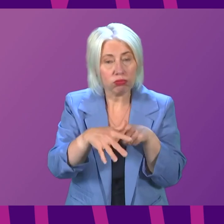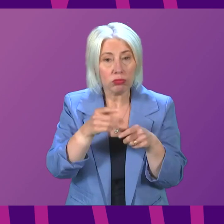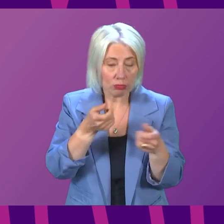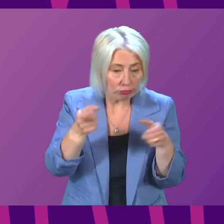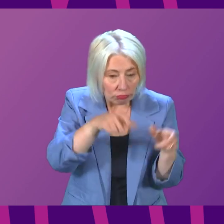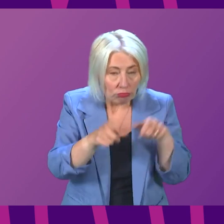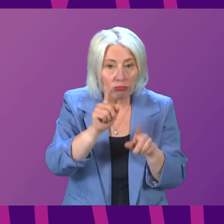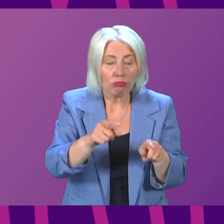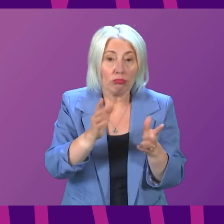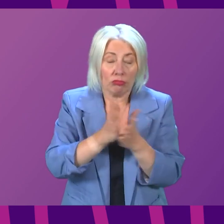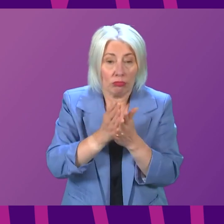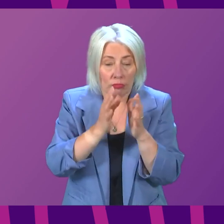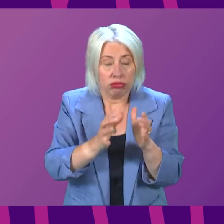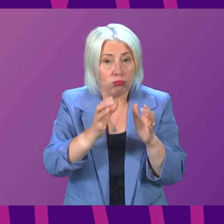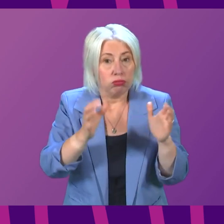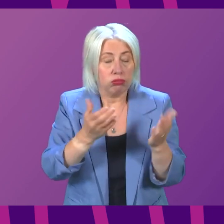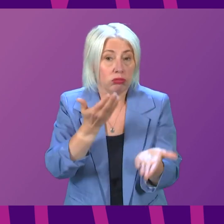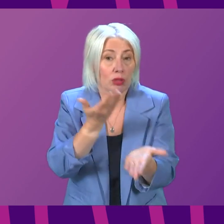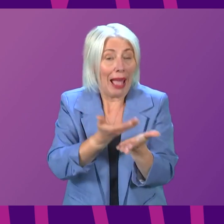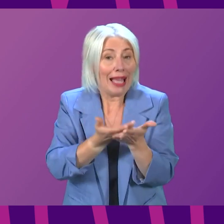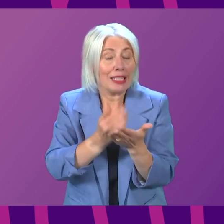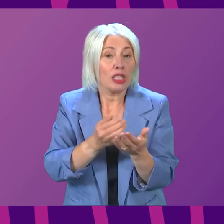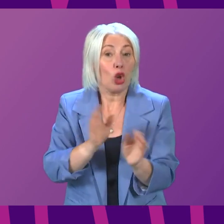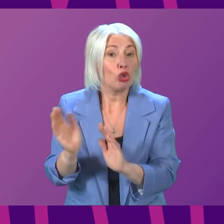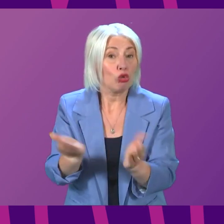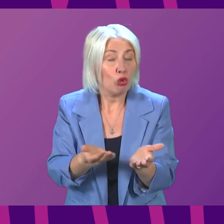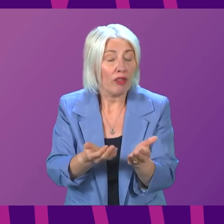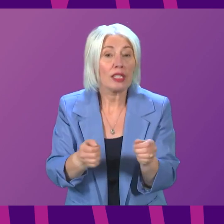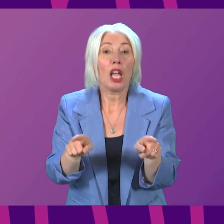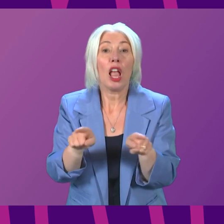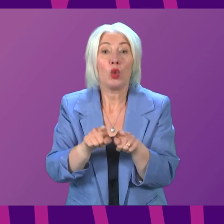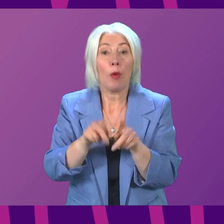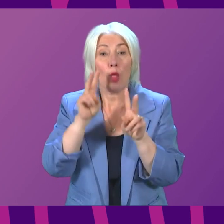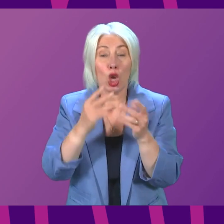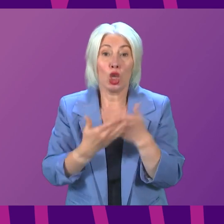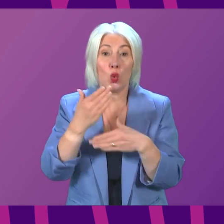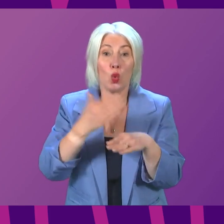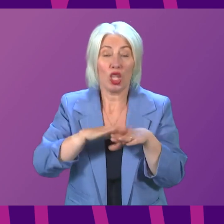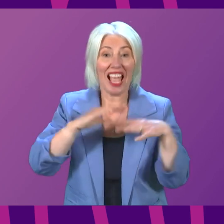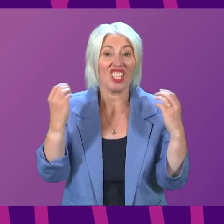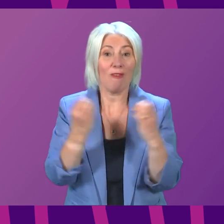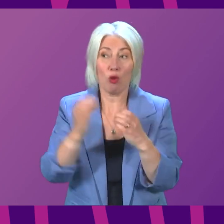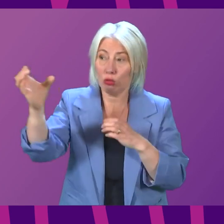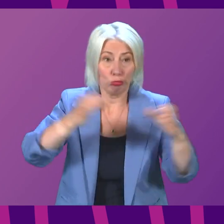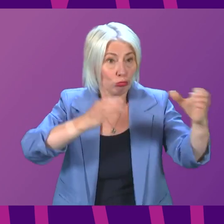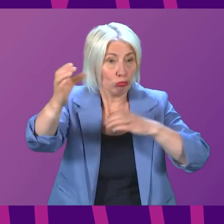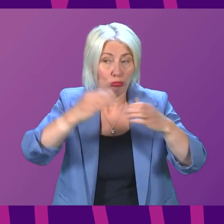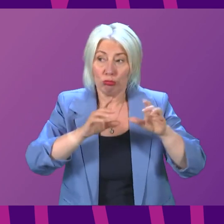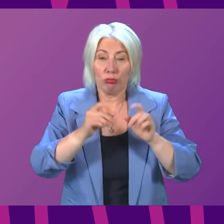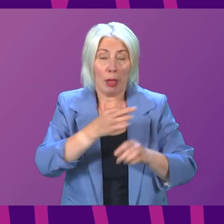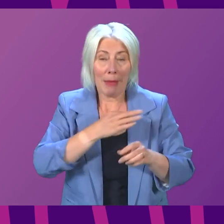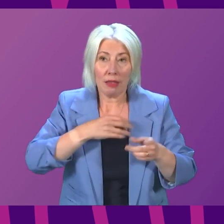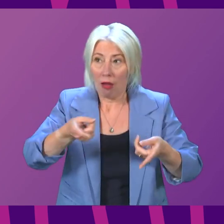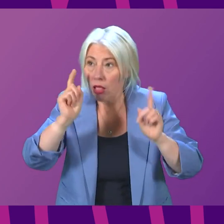to keep up with the growing demand on services. We have also convened a National Oncology Task Force, bringing together board chief executives and medical